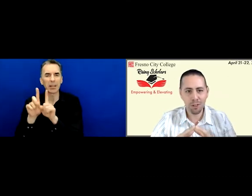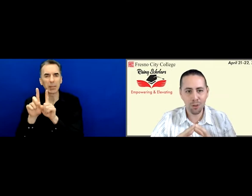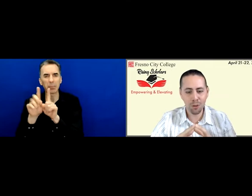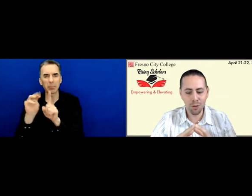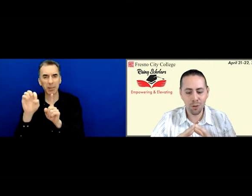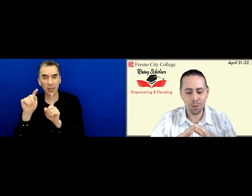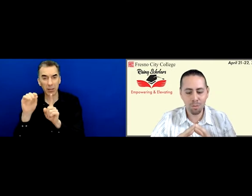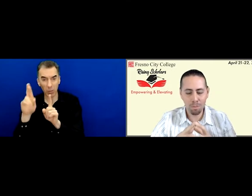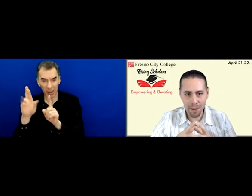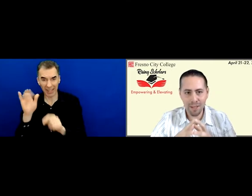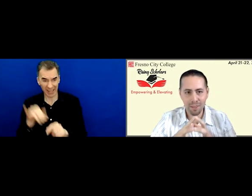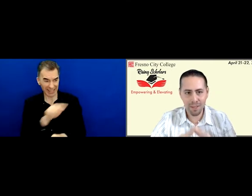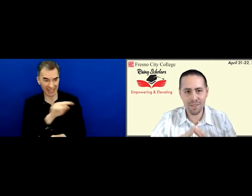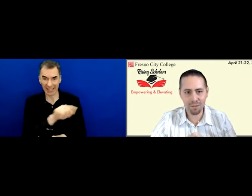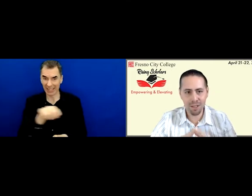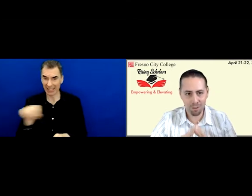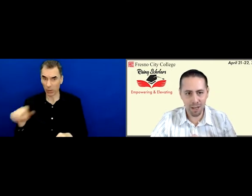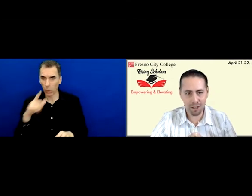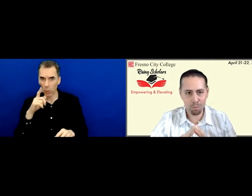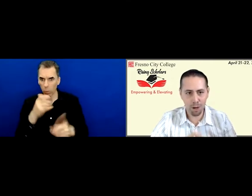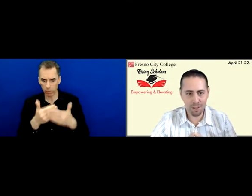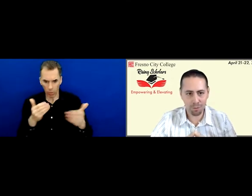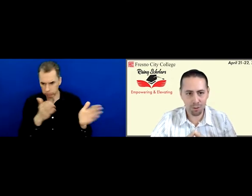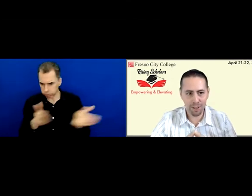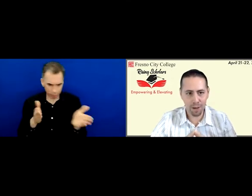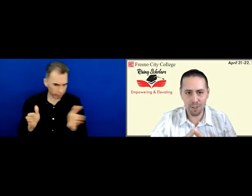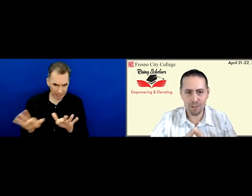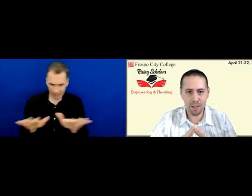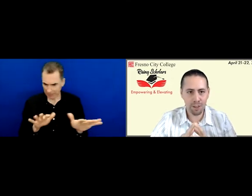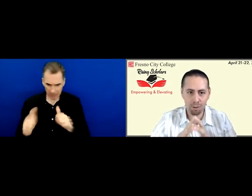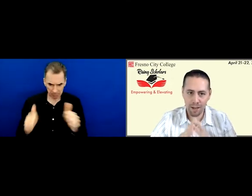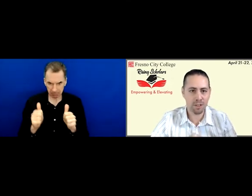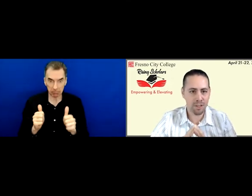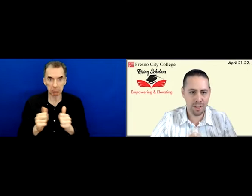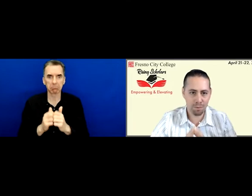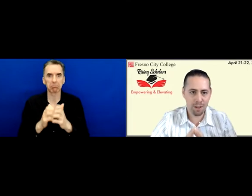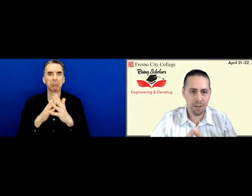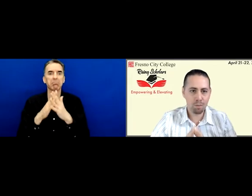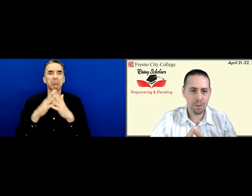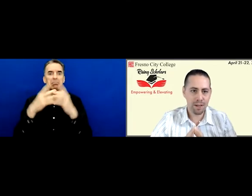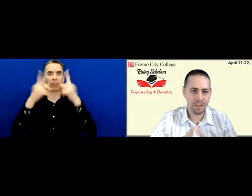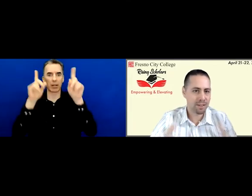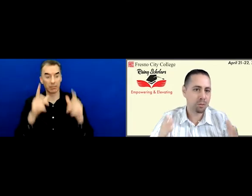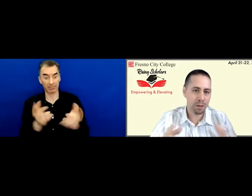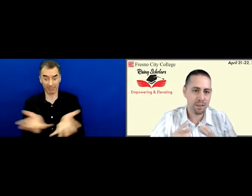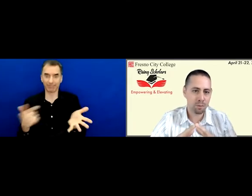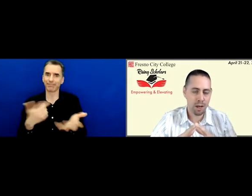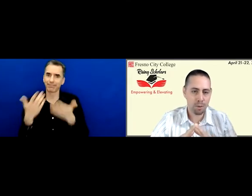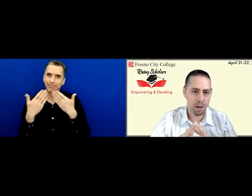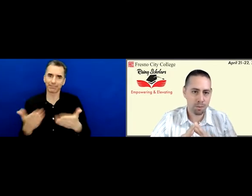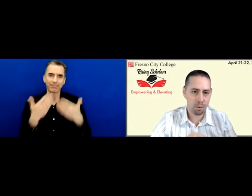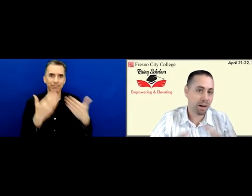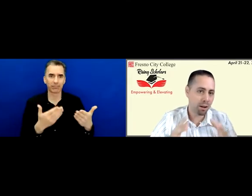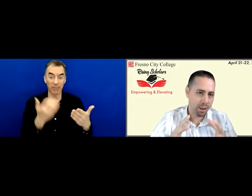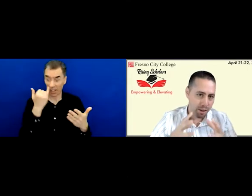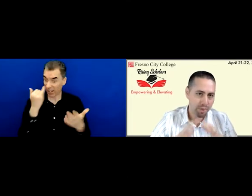truly who made this event a reality and possible, and I'm in gratitude to them because this experience would not